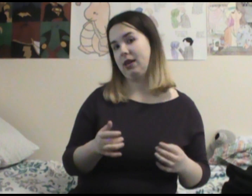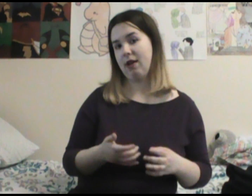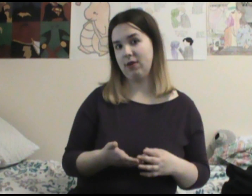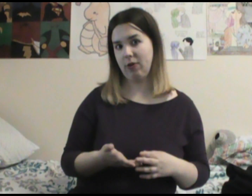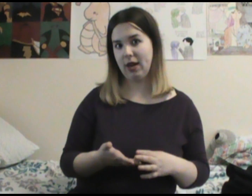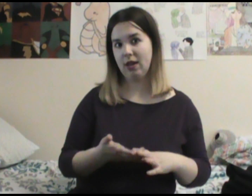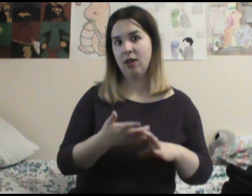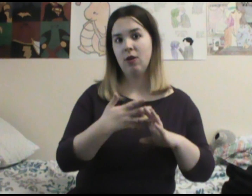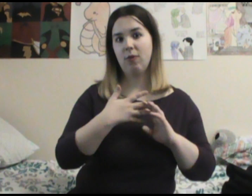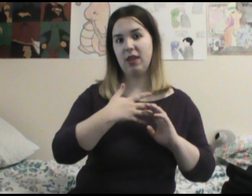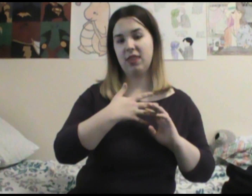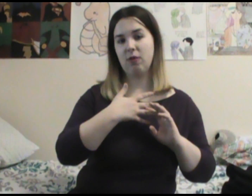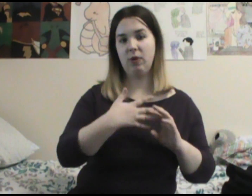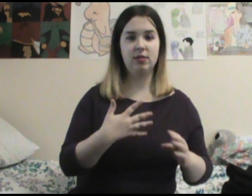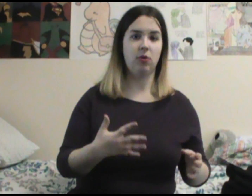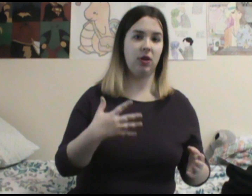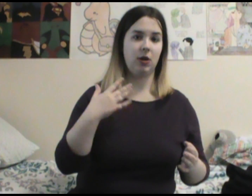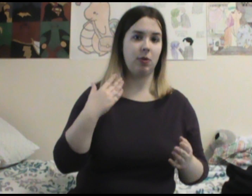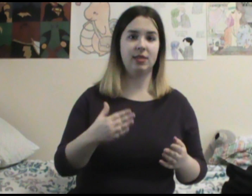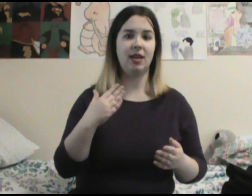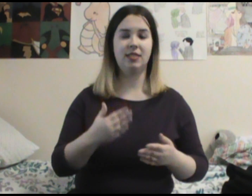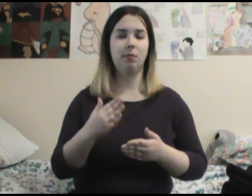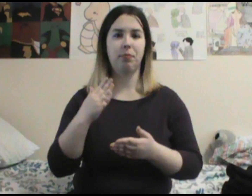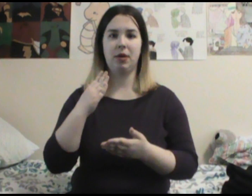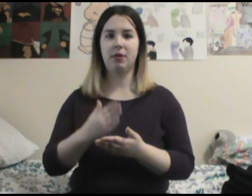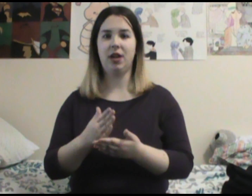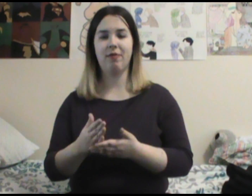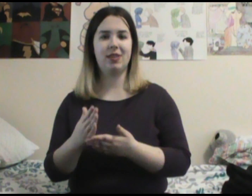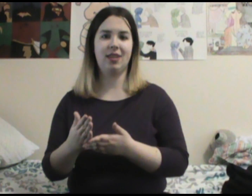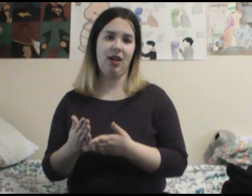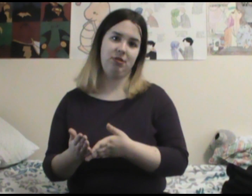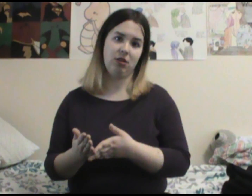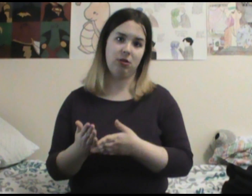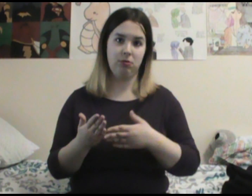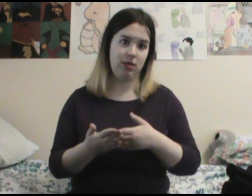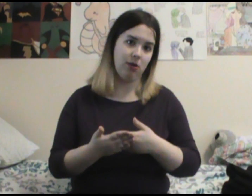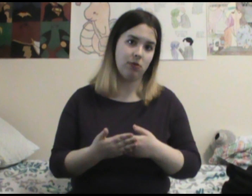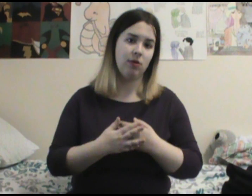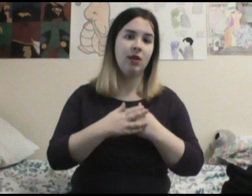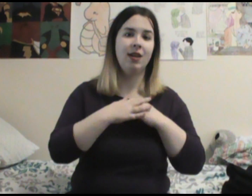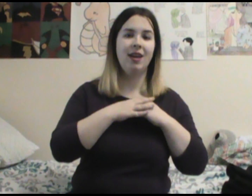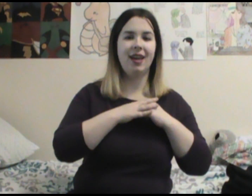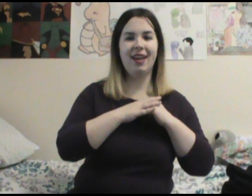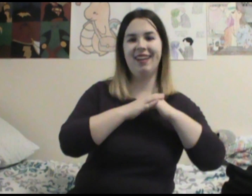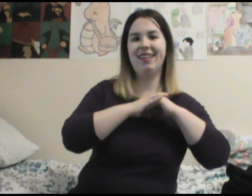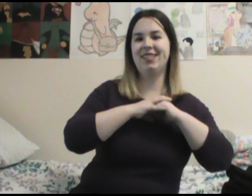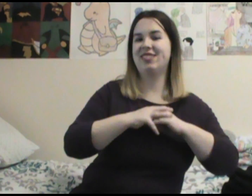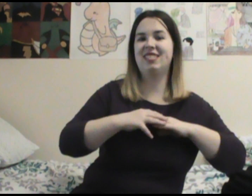kind of annoying with Wells going and criticizing pretty much everything that HR chose to do. and it just